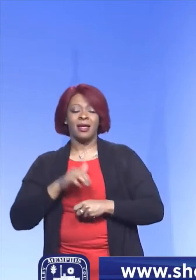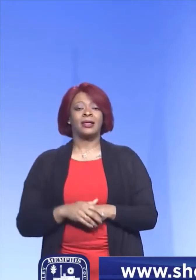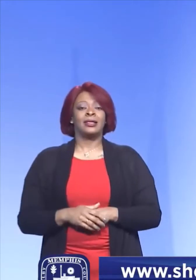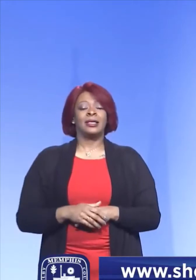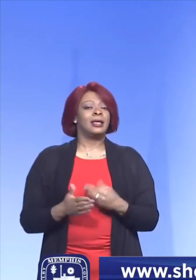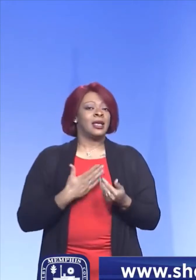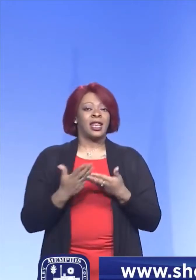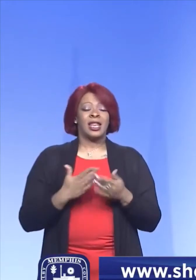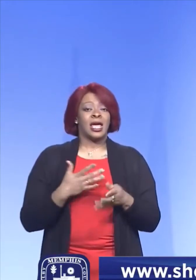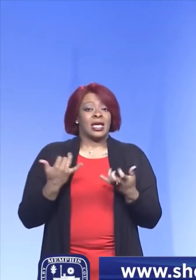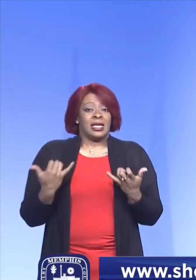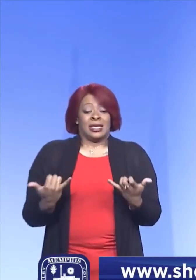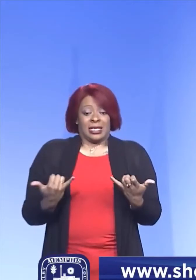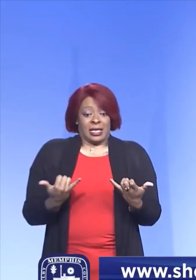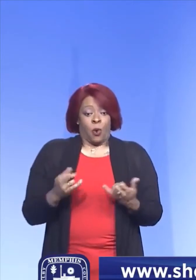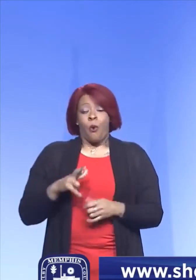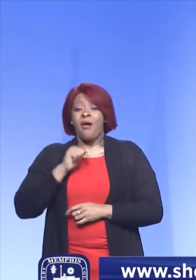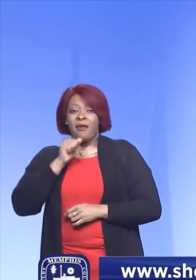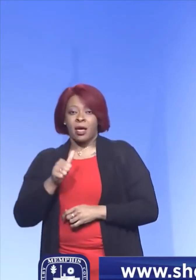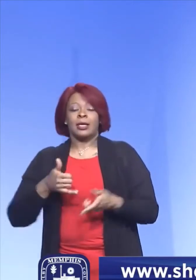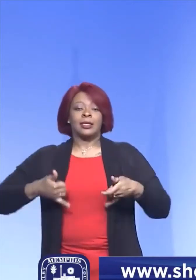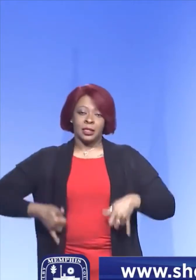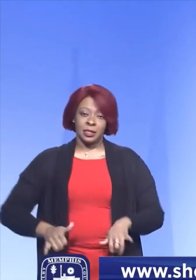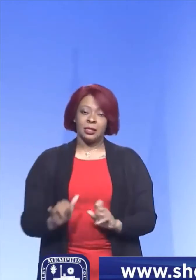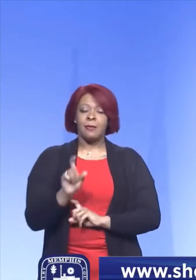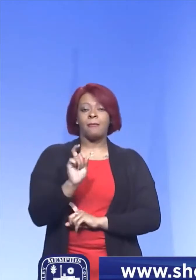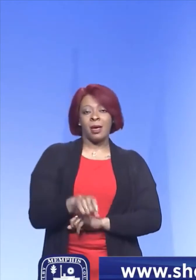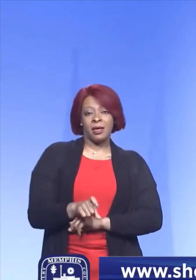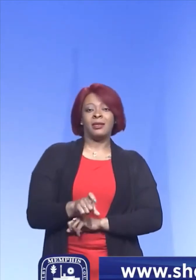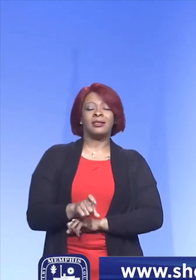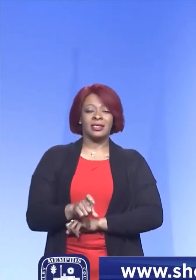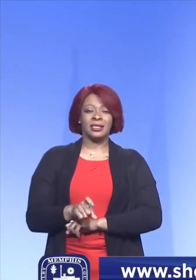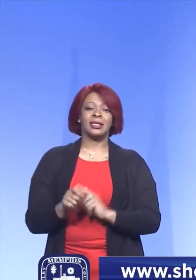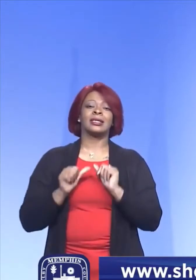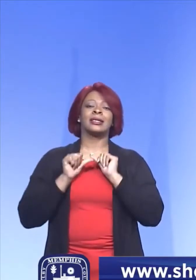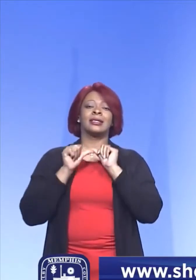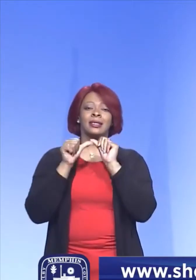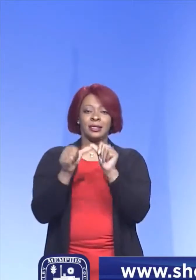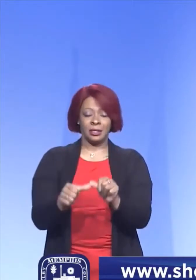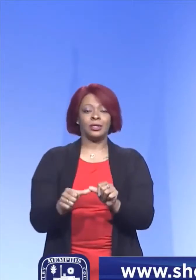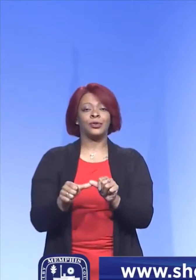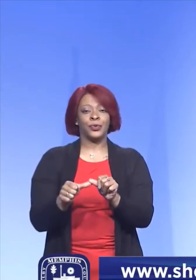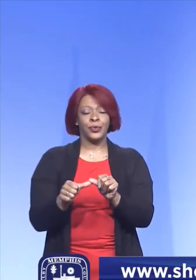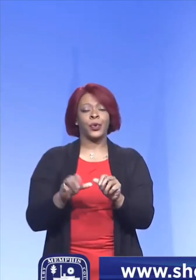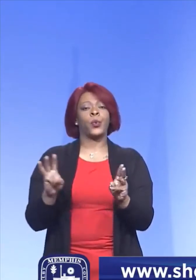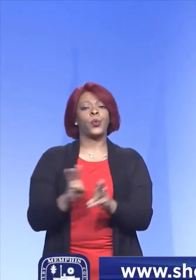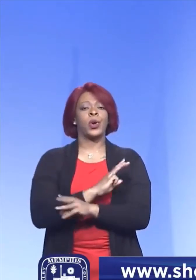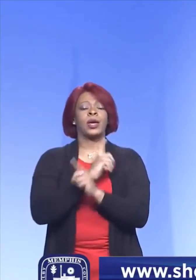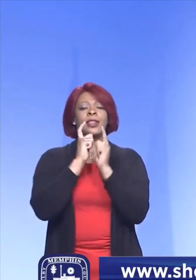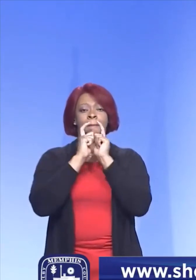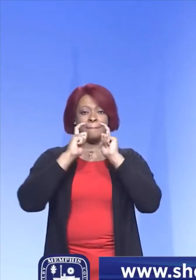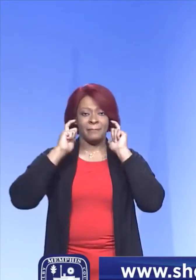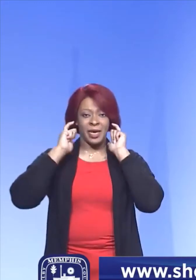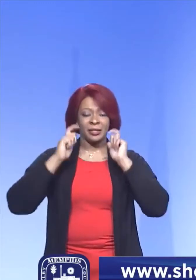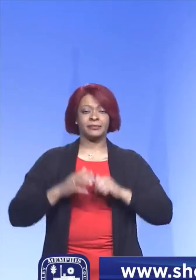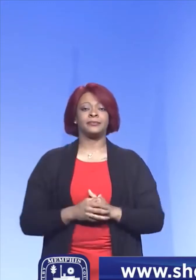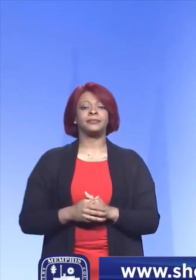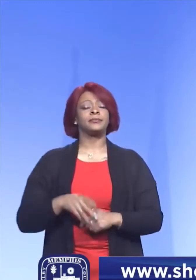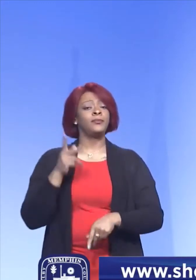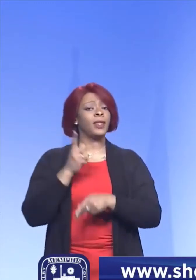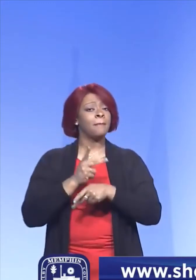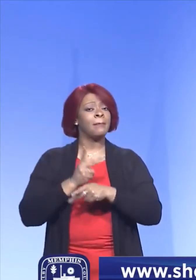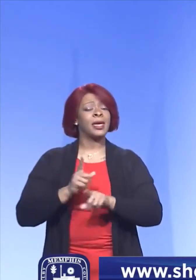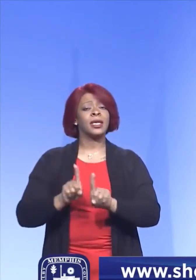if it's present or not, we still need to continue wearing the mask, maintaining